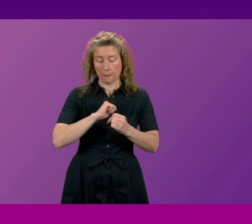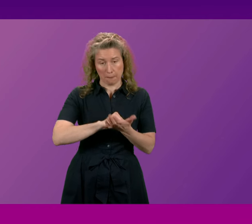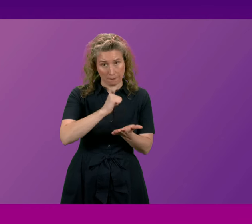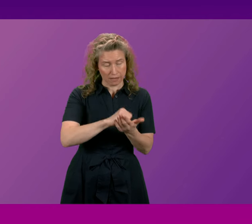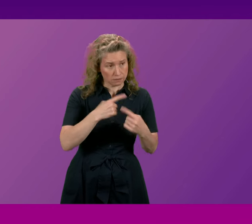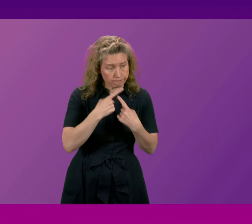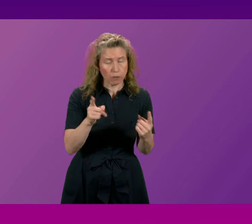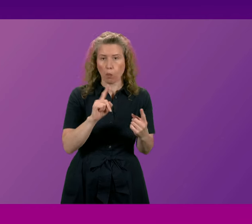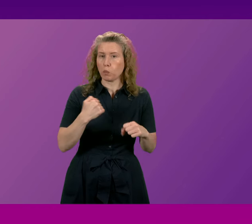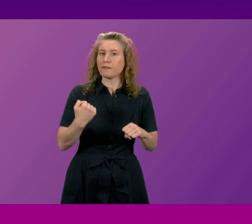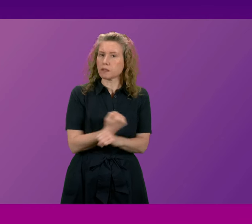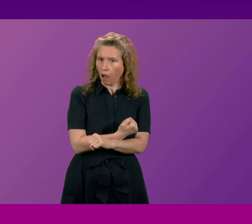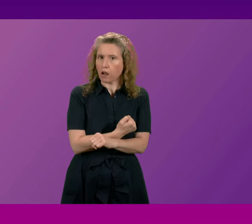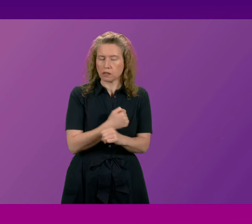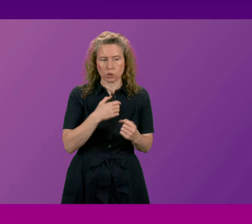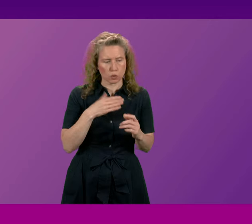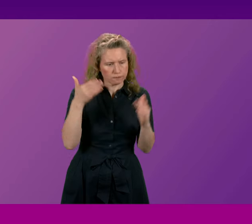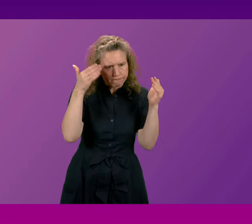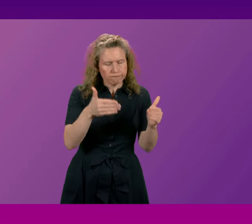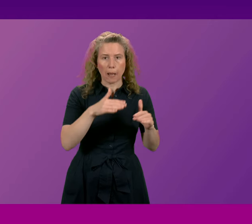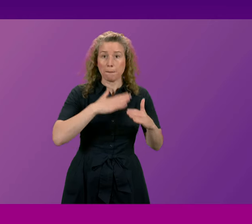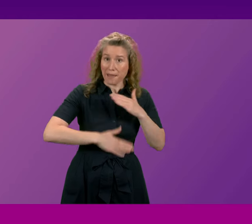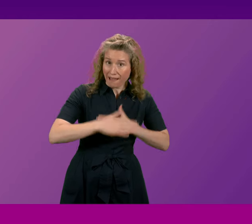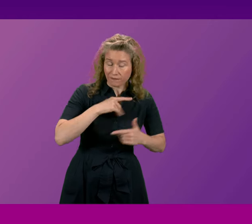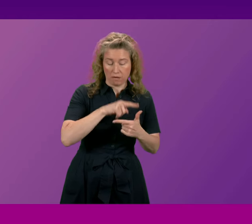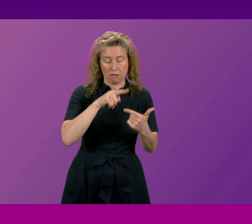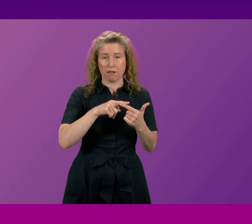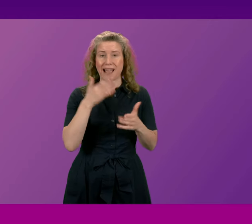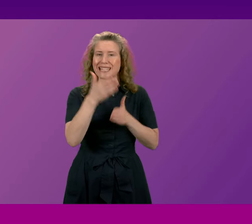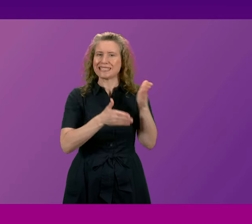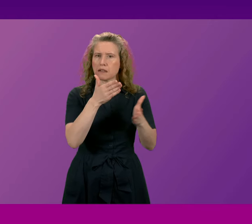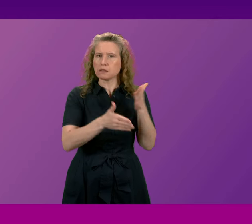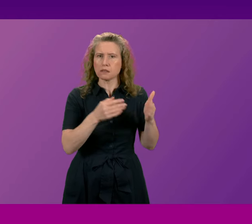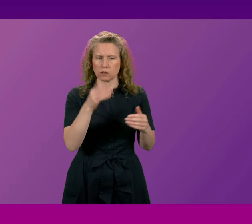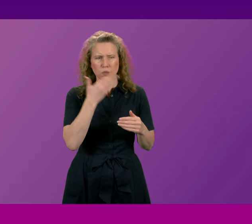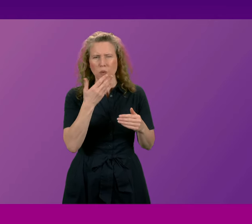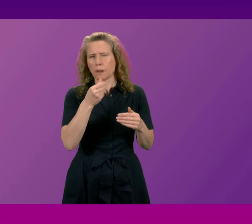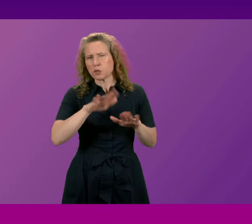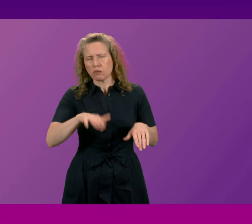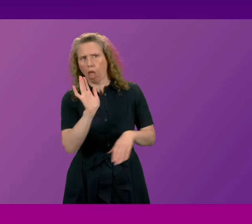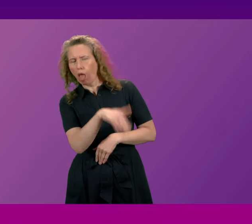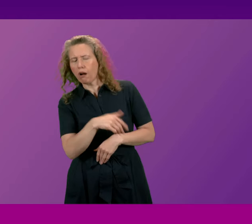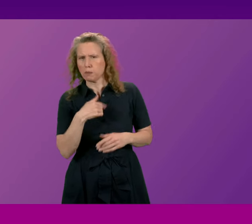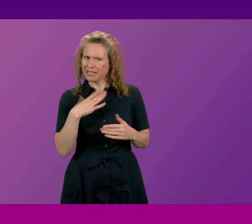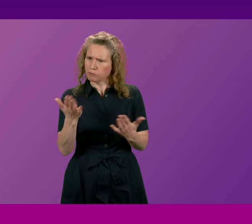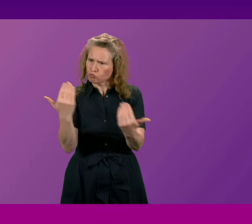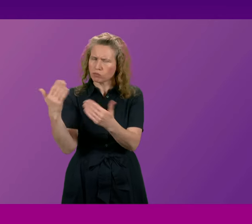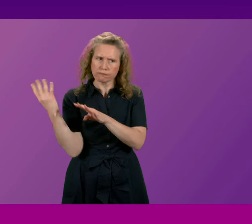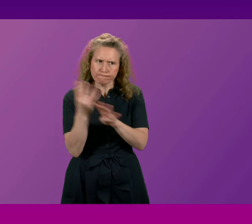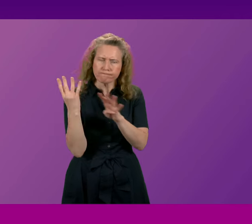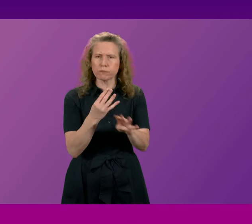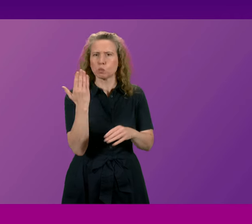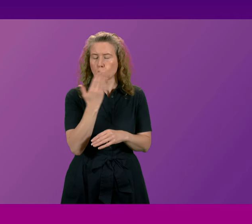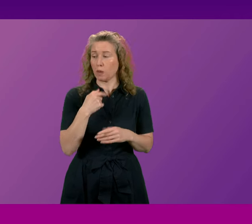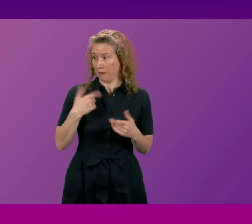taken in relation to behaviour and attendance within our schools because we recognise and this has been prompted by constructive discussion within